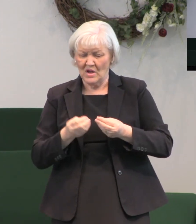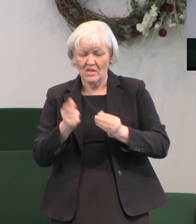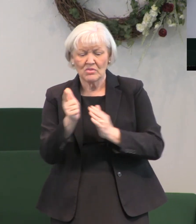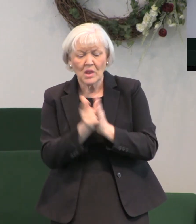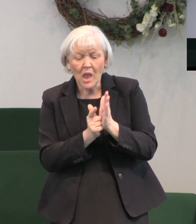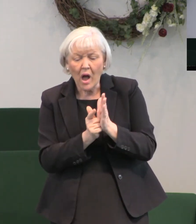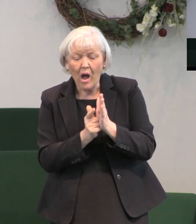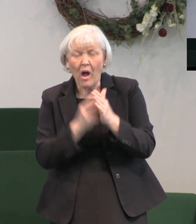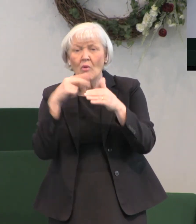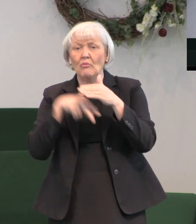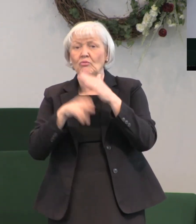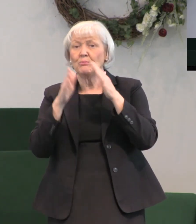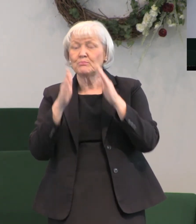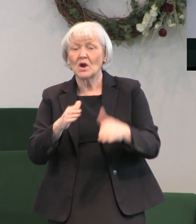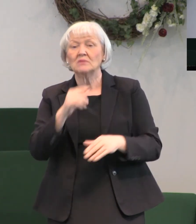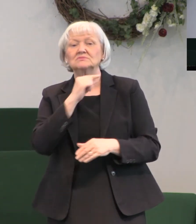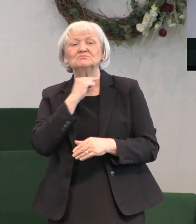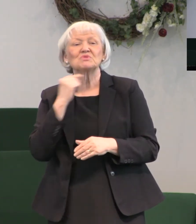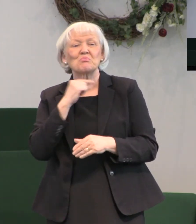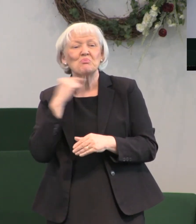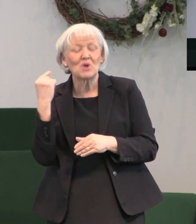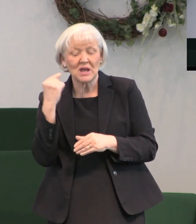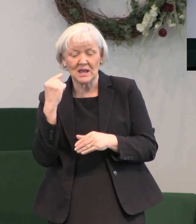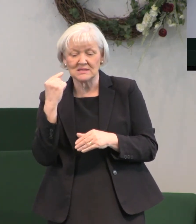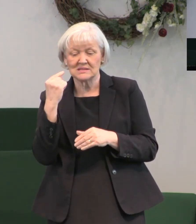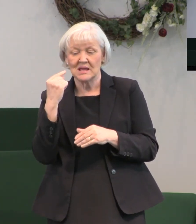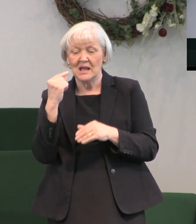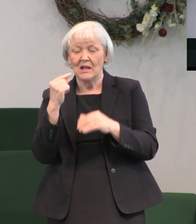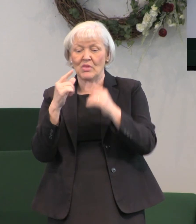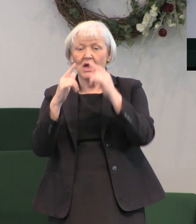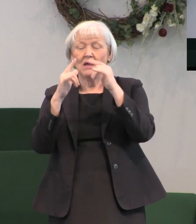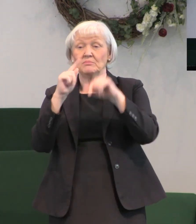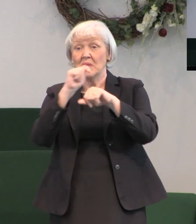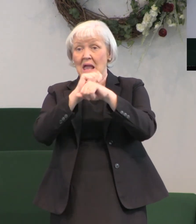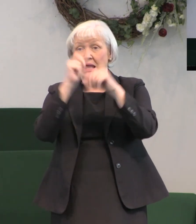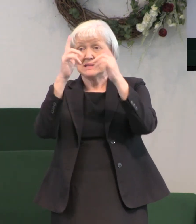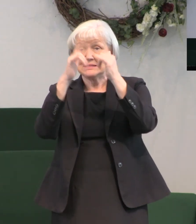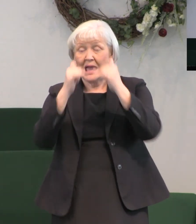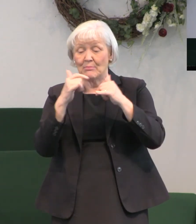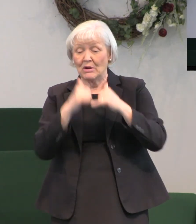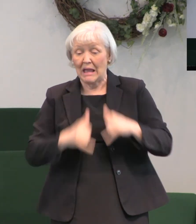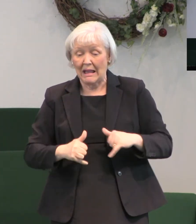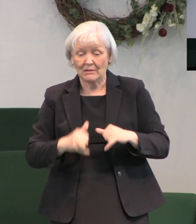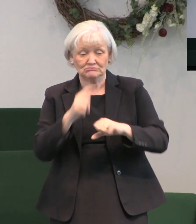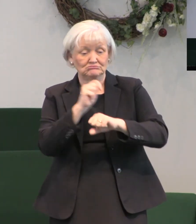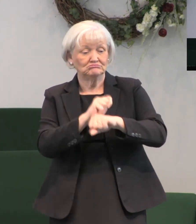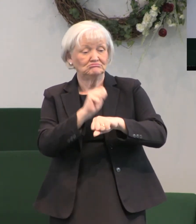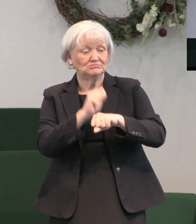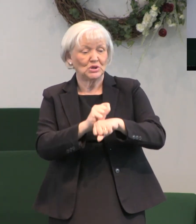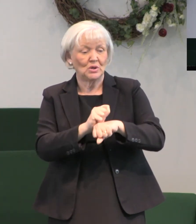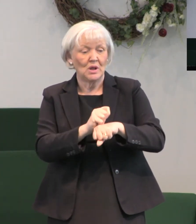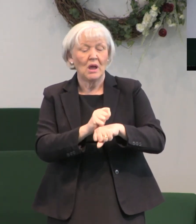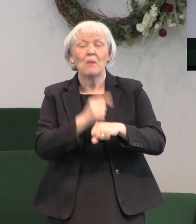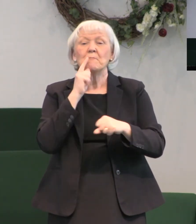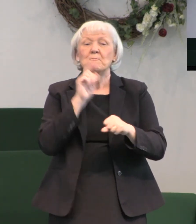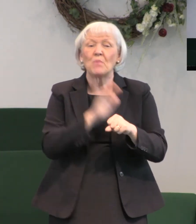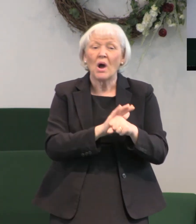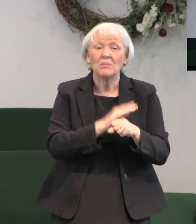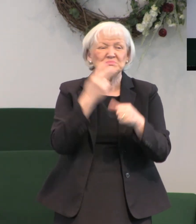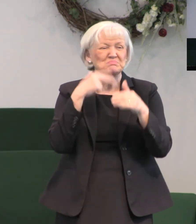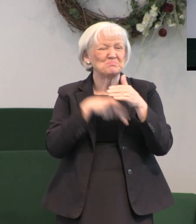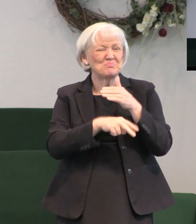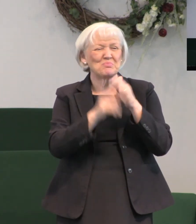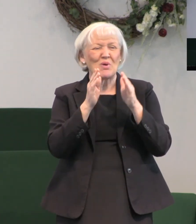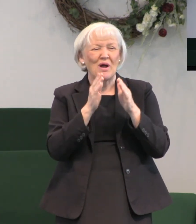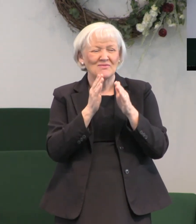and the priesthood and the tabernacle and the temple and many promises and prophecies about their savior